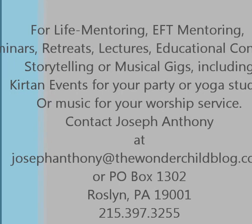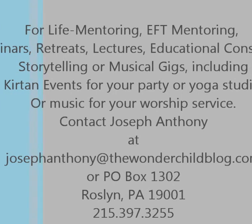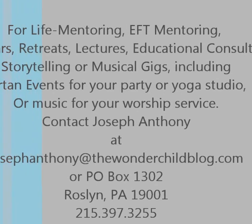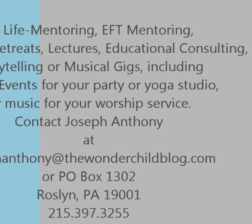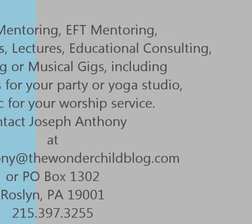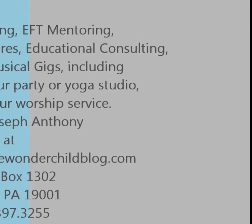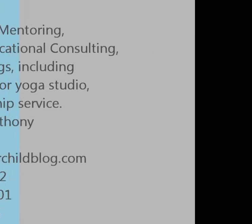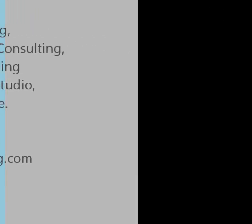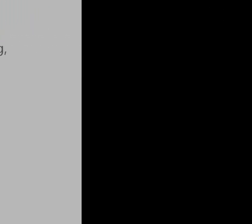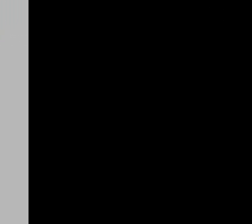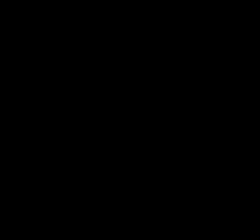I love it. You